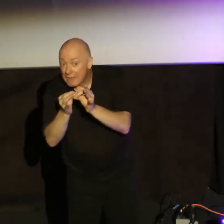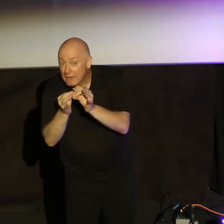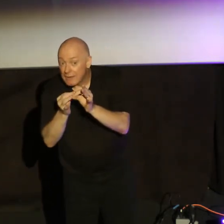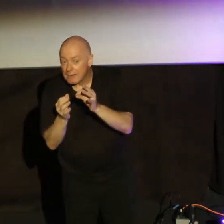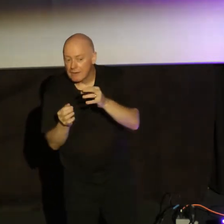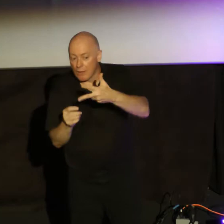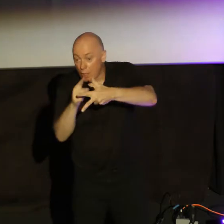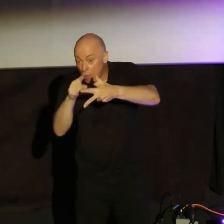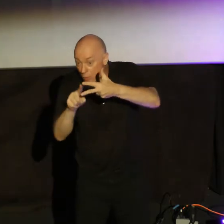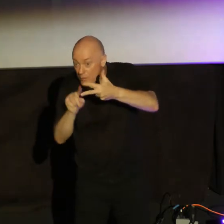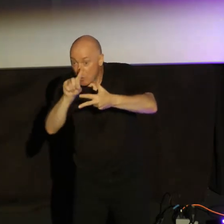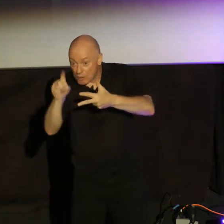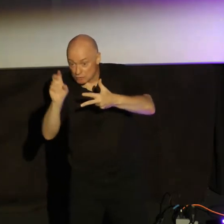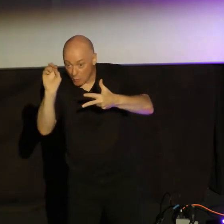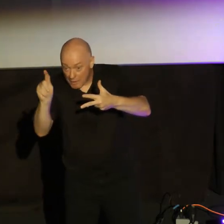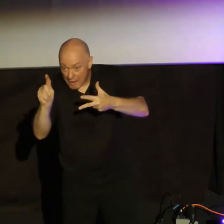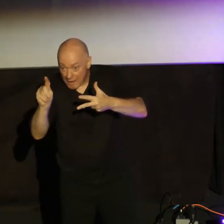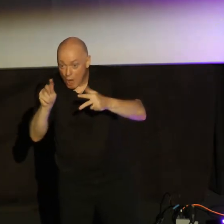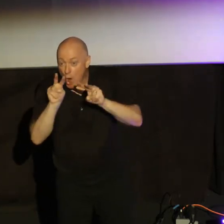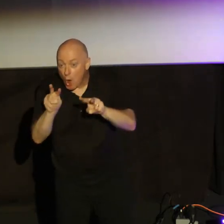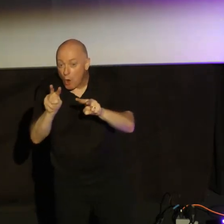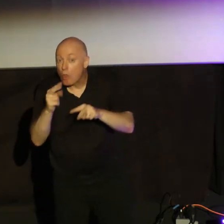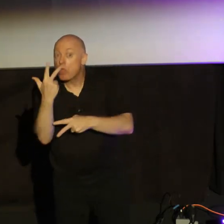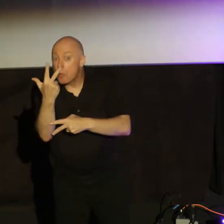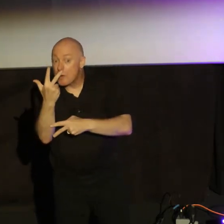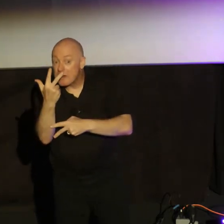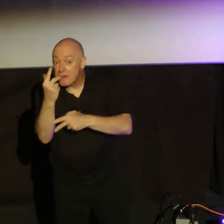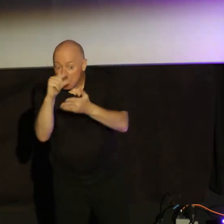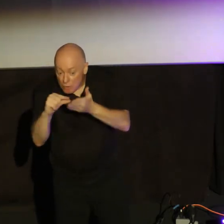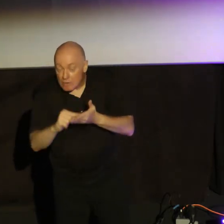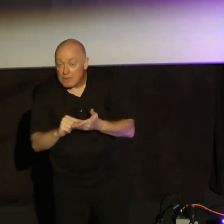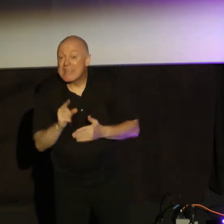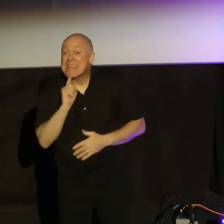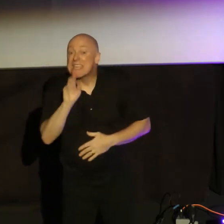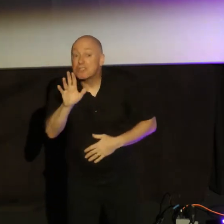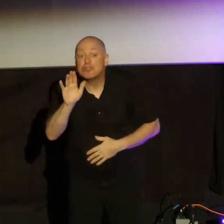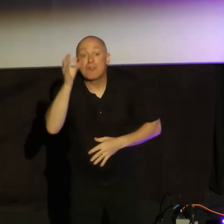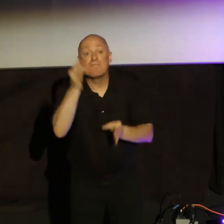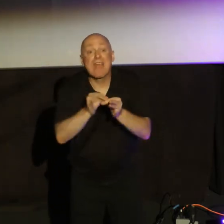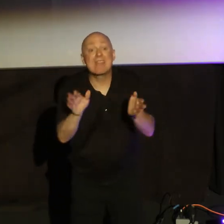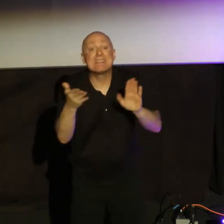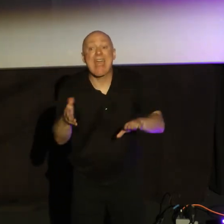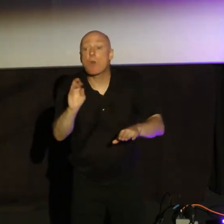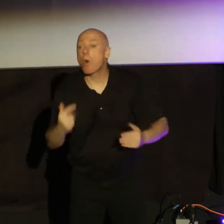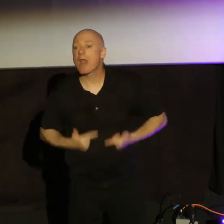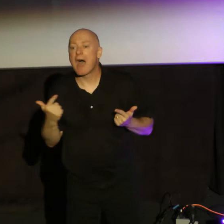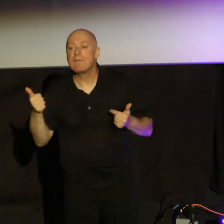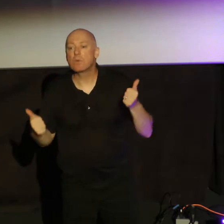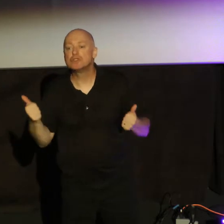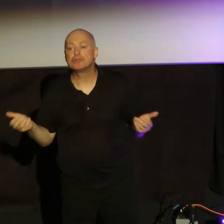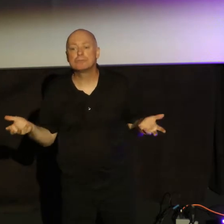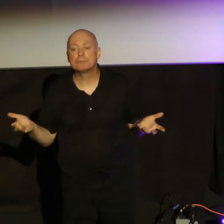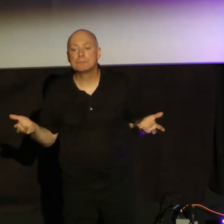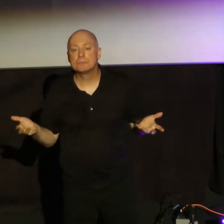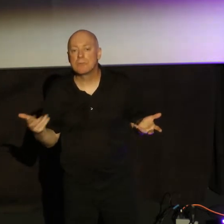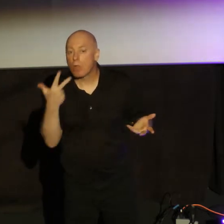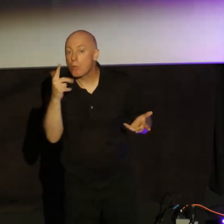I'm going to bring us through the text and look at three in particular. Is your faith dead or alive? Well, here's three questions we want to ask to test that.